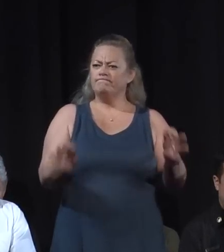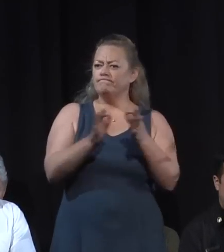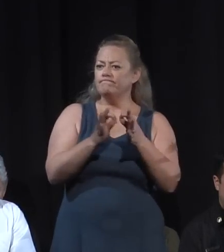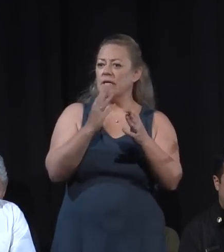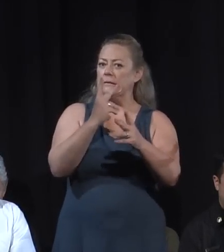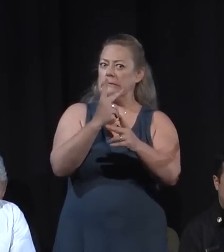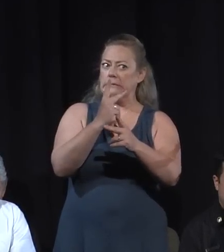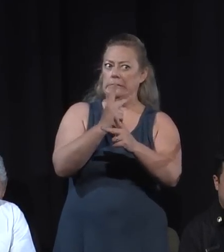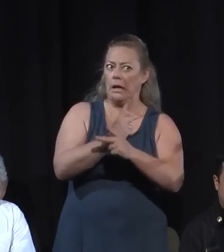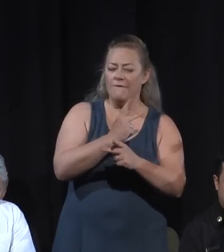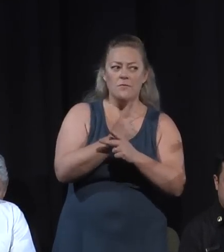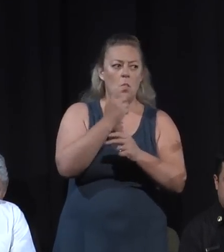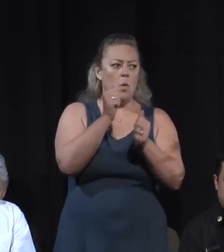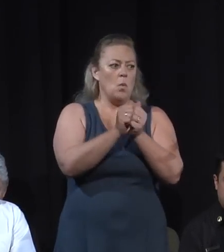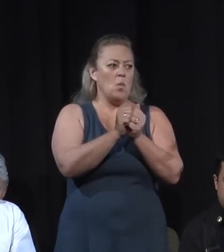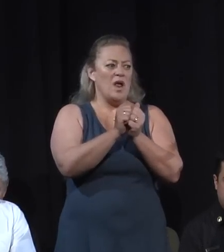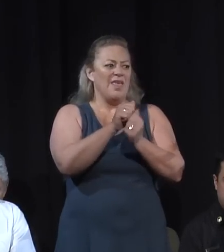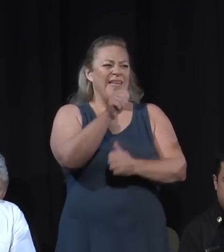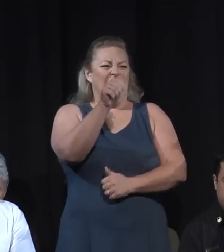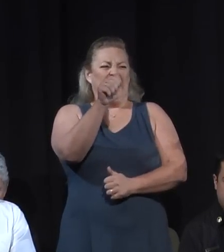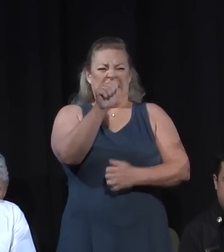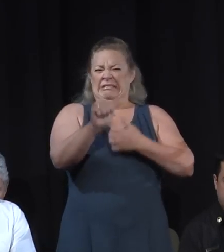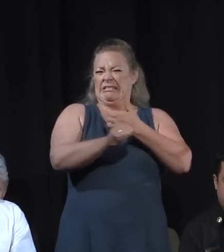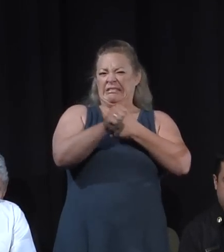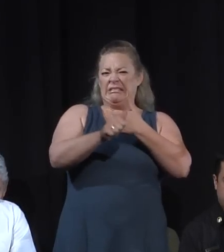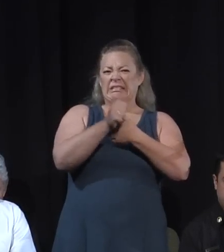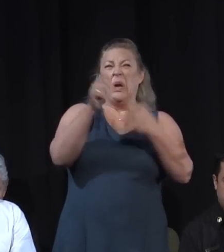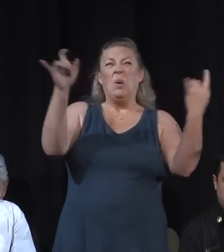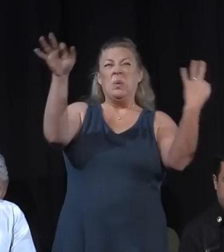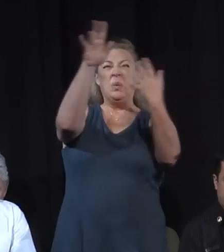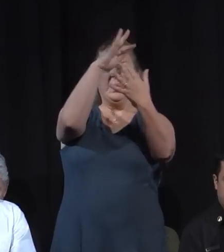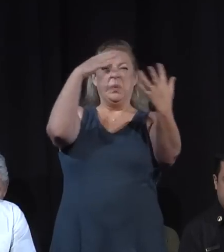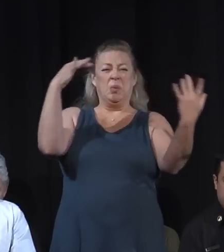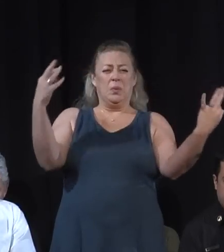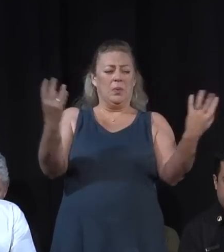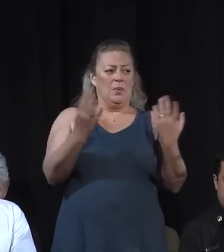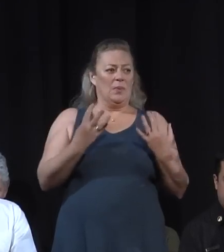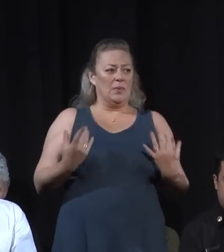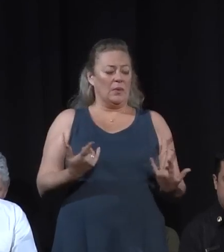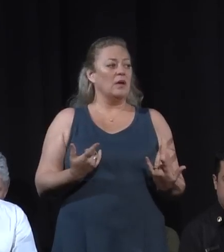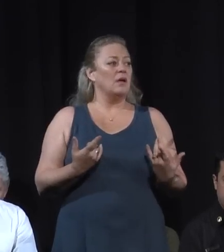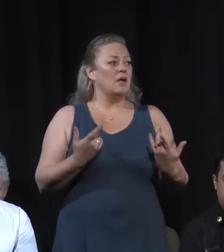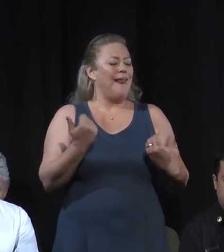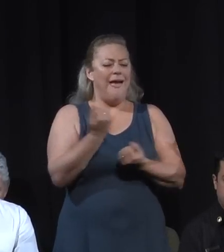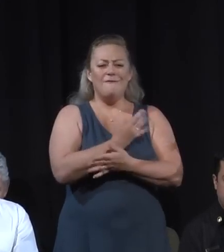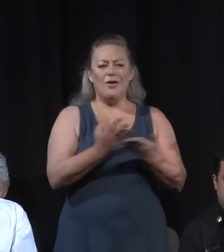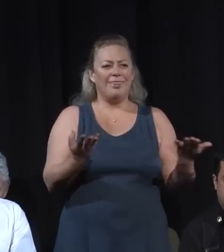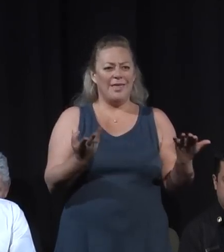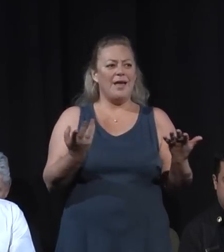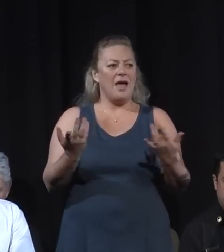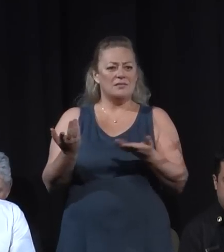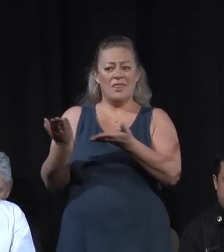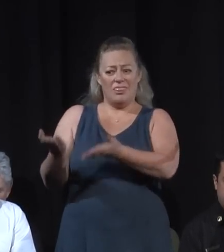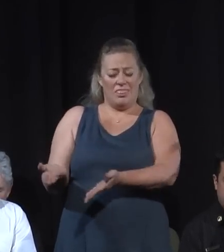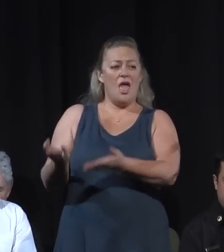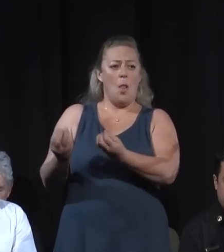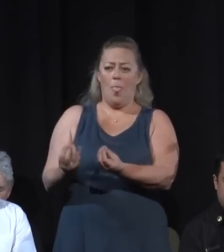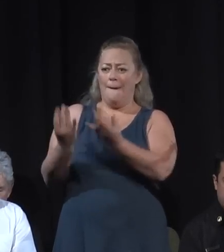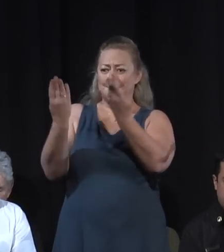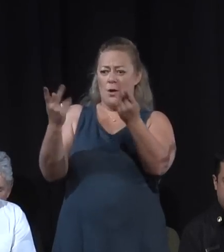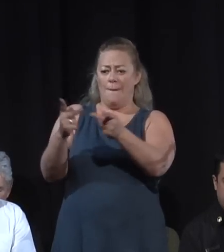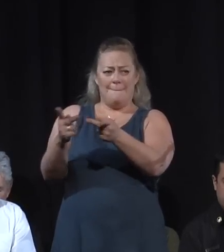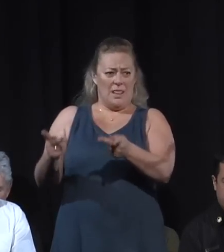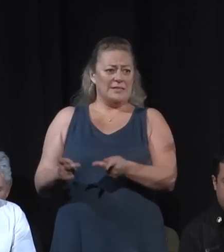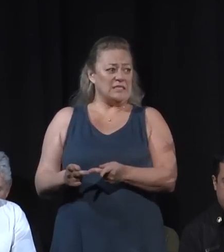the hazardous ash and everything else that is at these burn sites. We have other experts that will try to give you the best information. The final